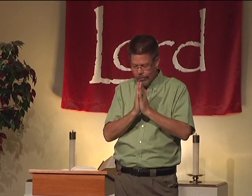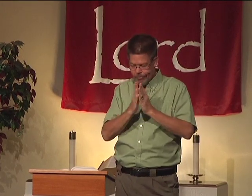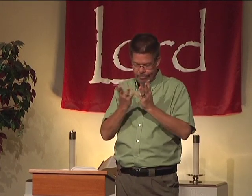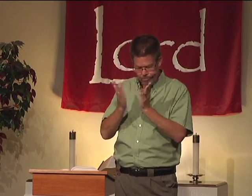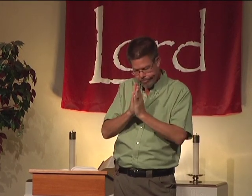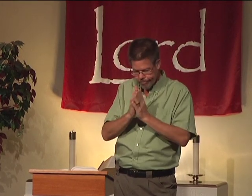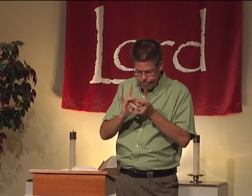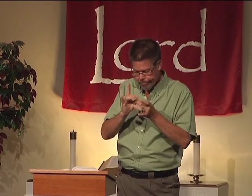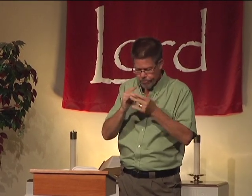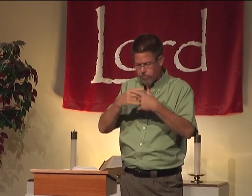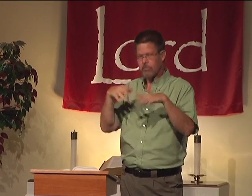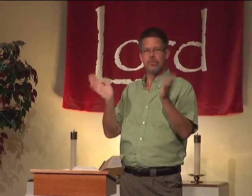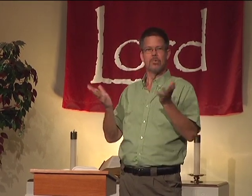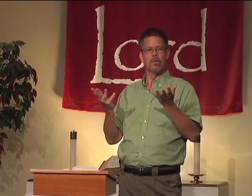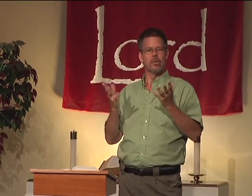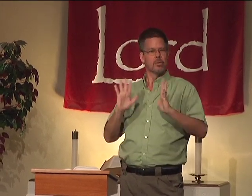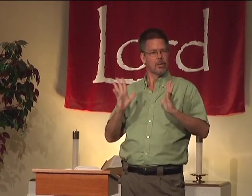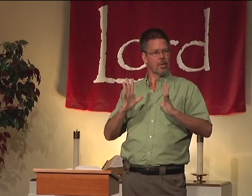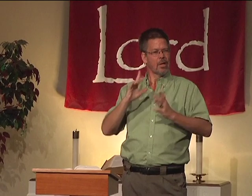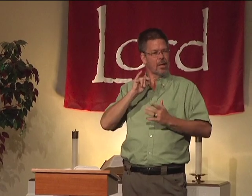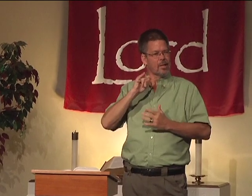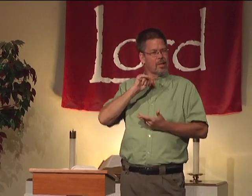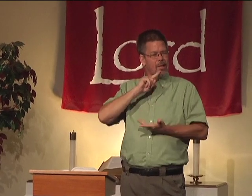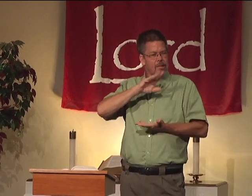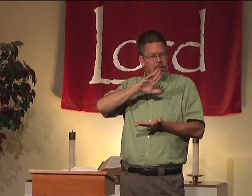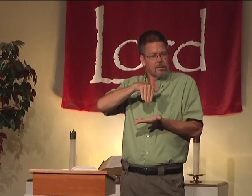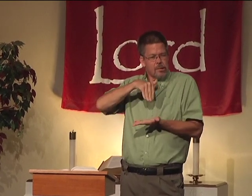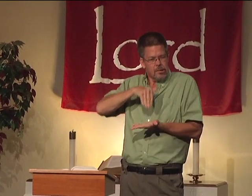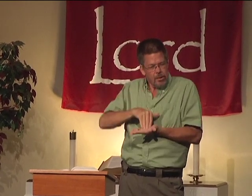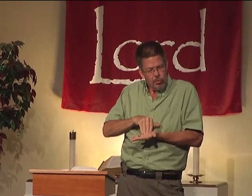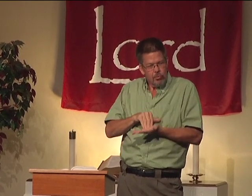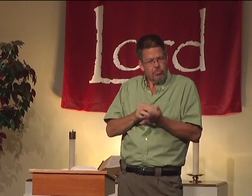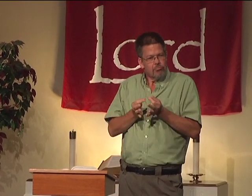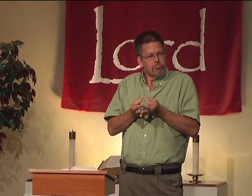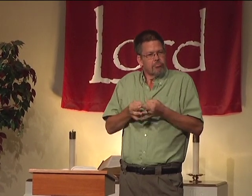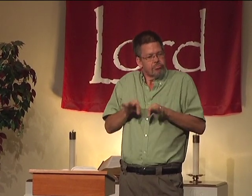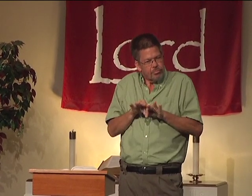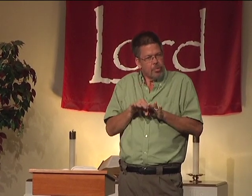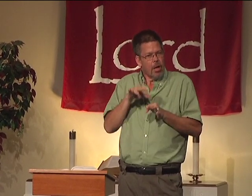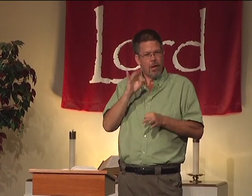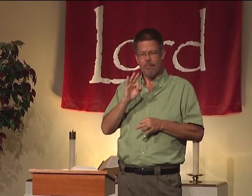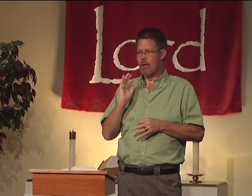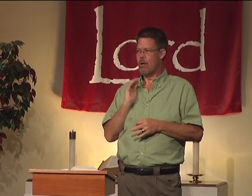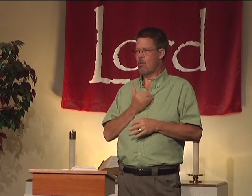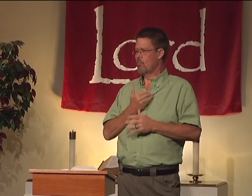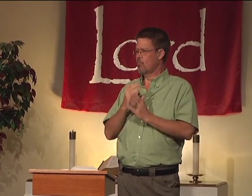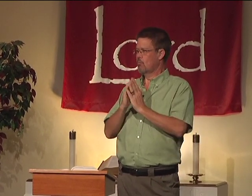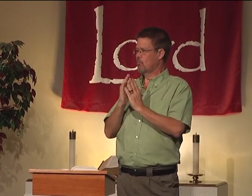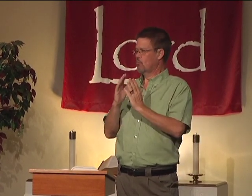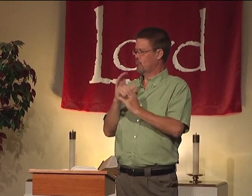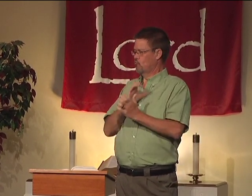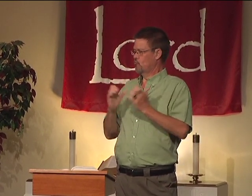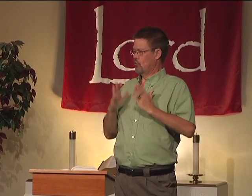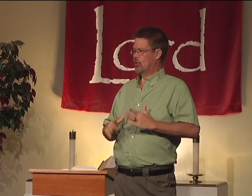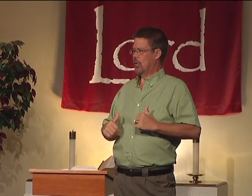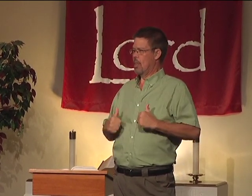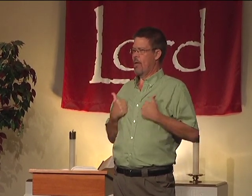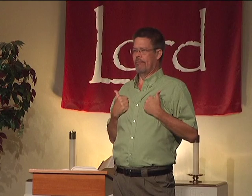pray, so I'll just pray this little thing and be done. No, it is the center. It's critical, an important part